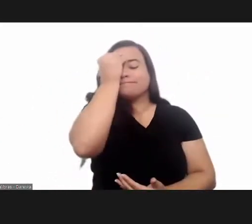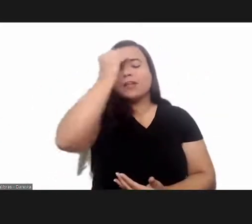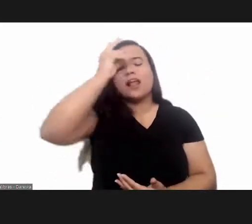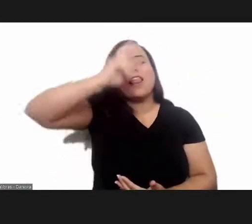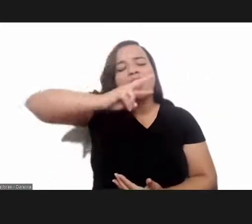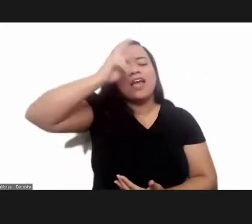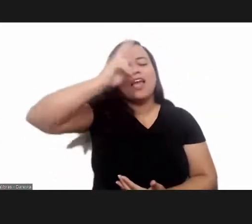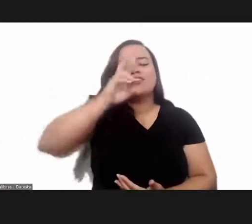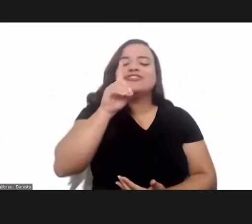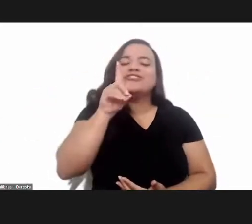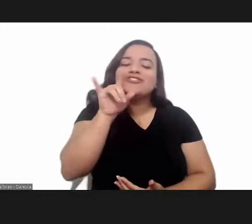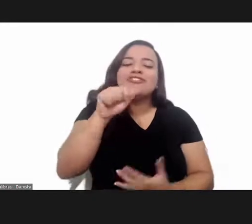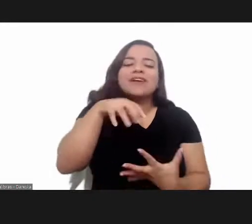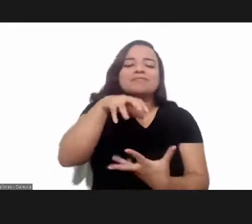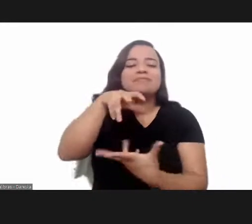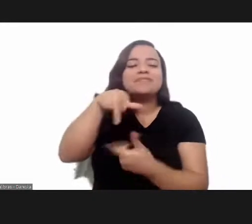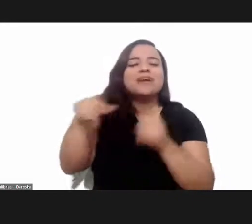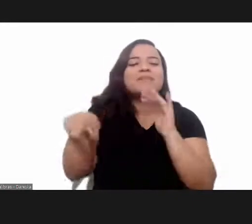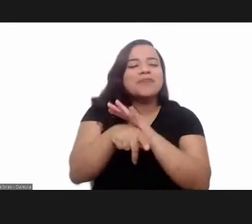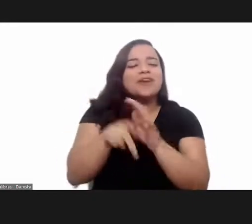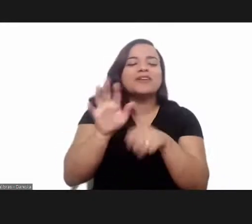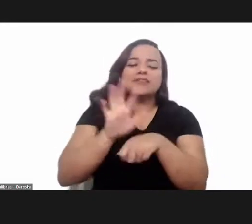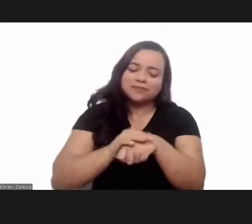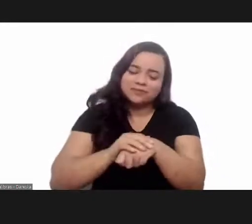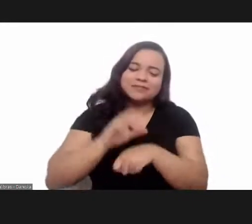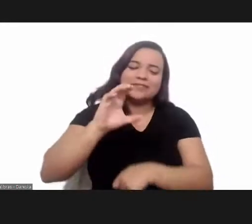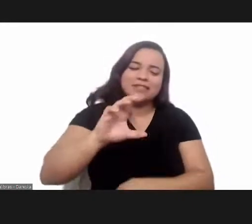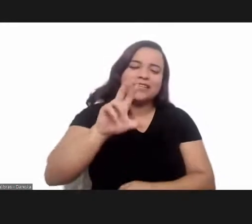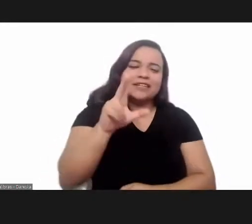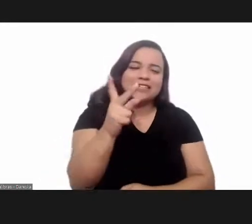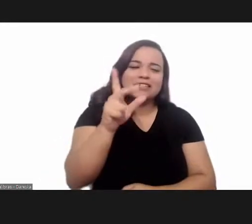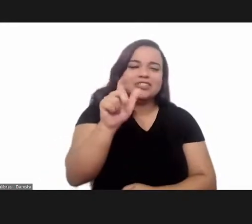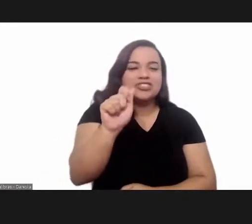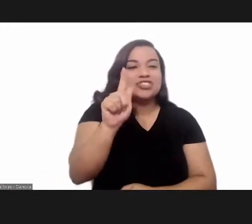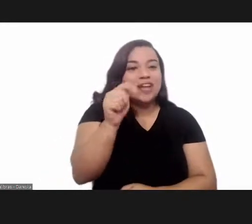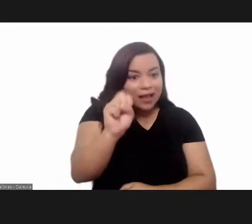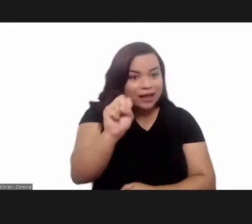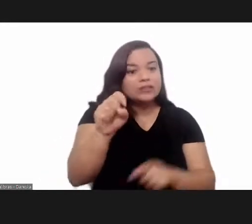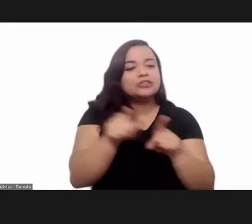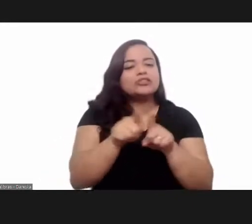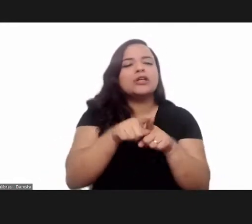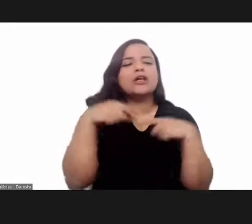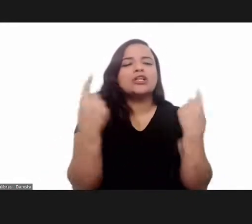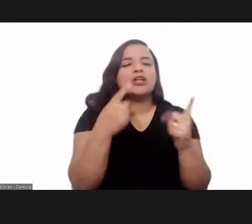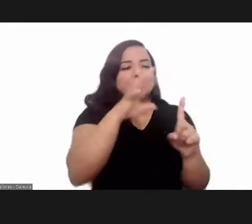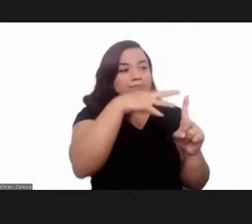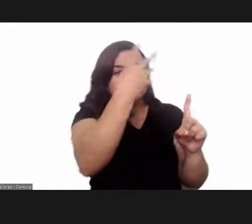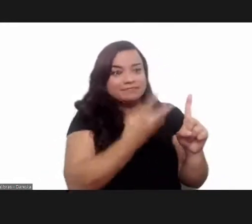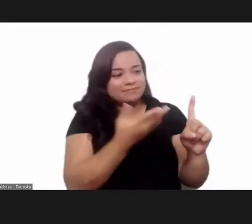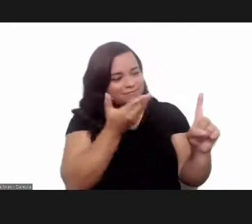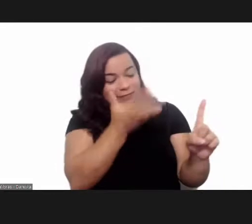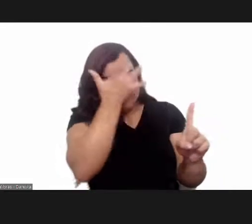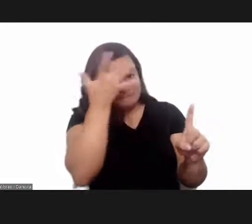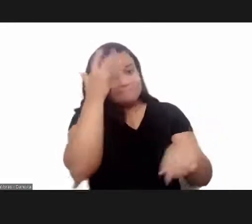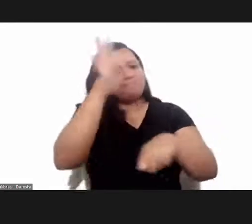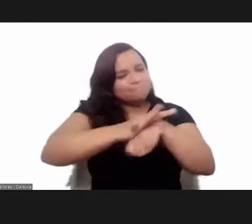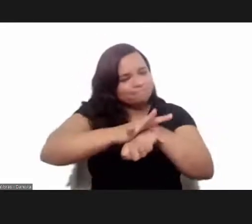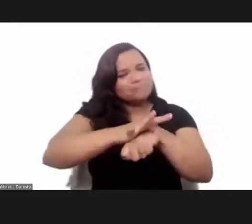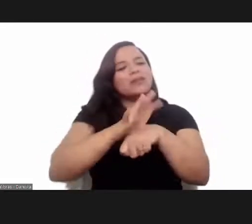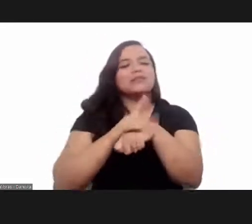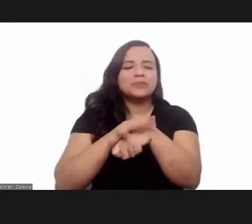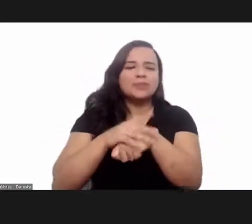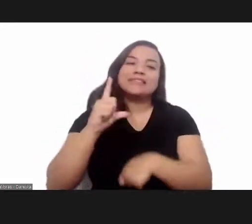world chagas disease day dedicated to carriers and patients